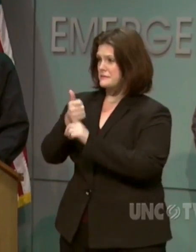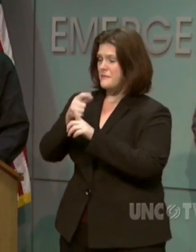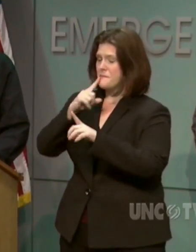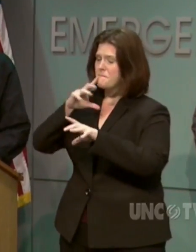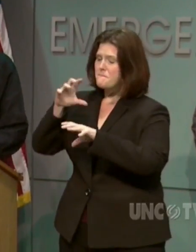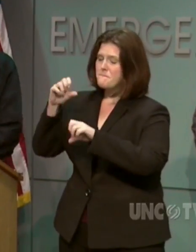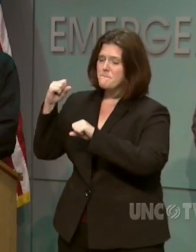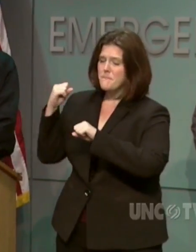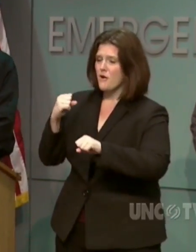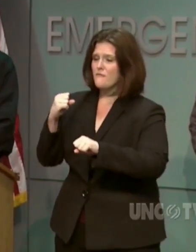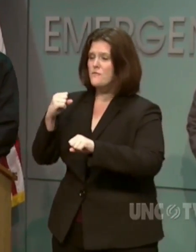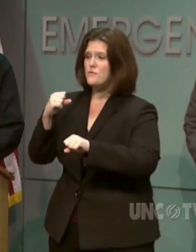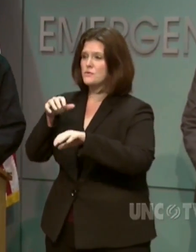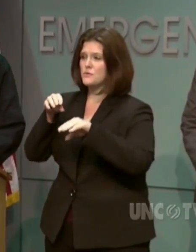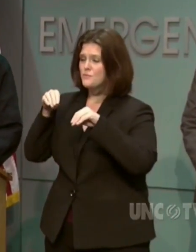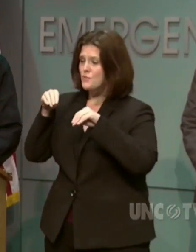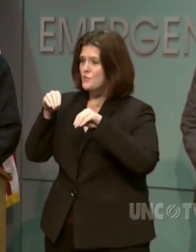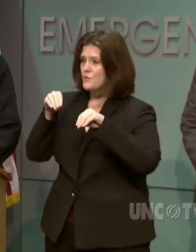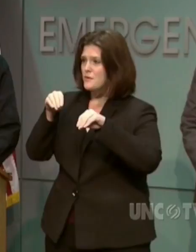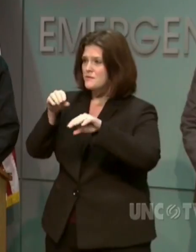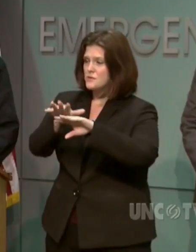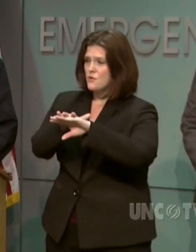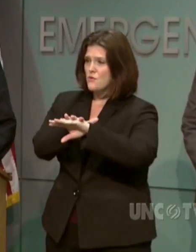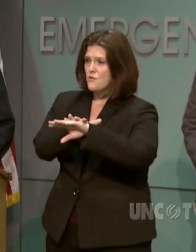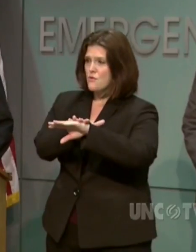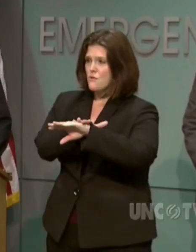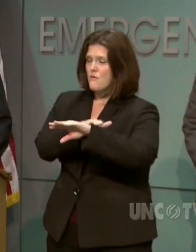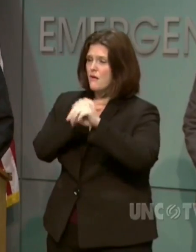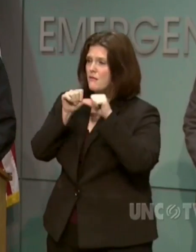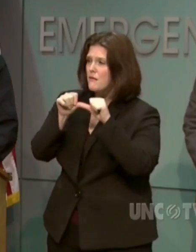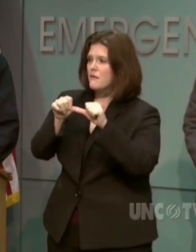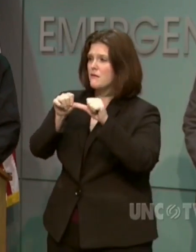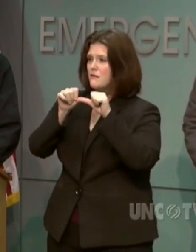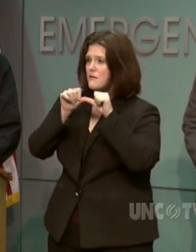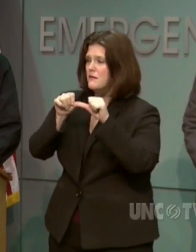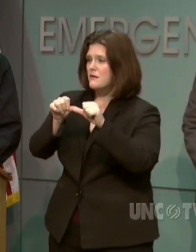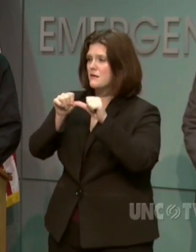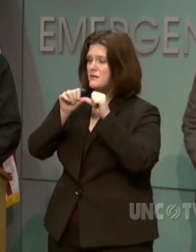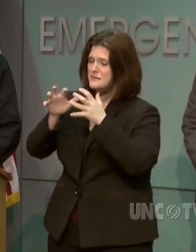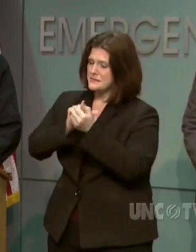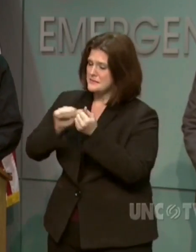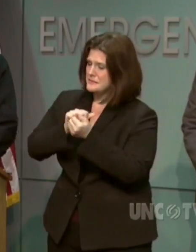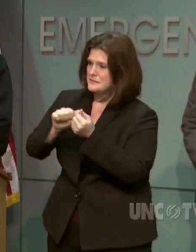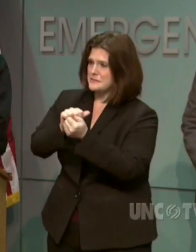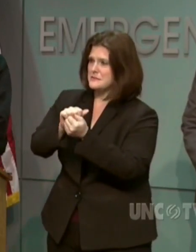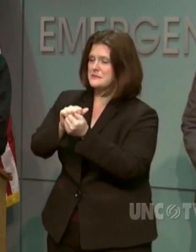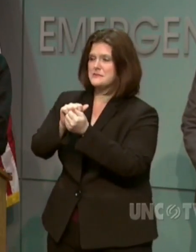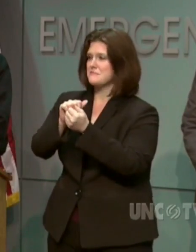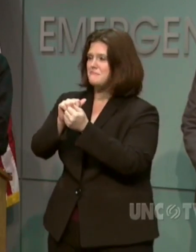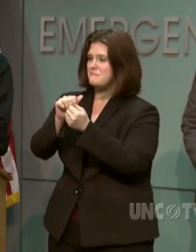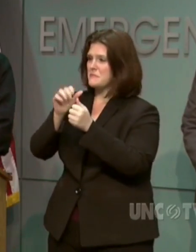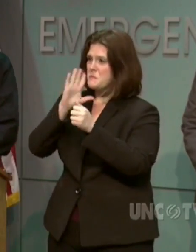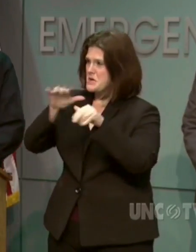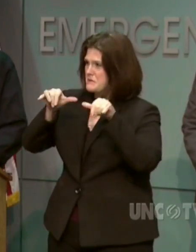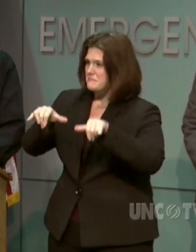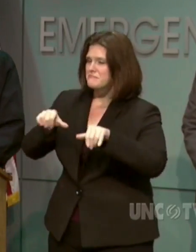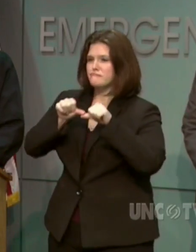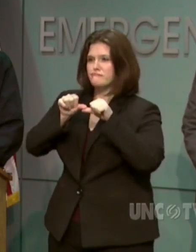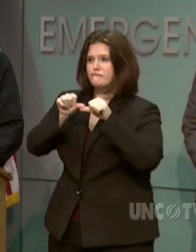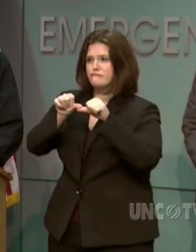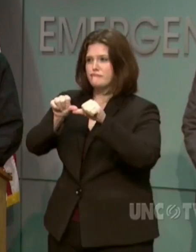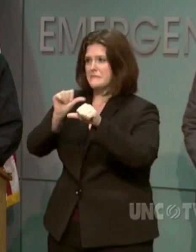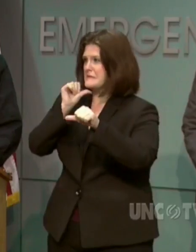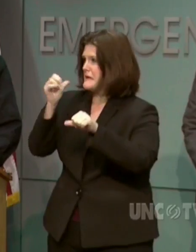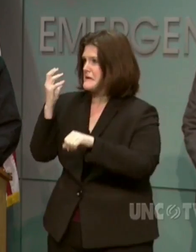relentless. It's an uninvited brute who doesn't want to leave. The storm surge